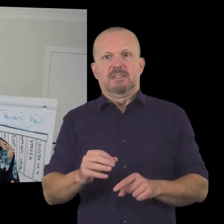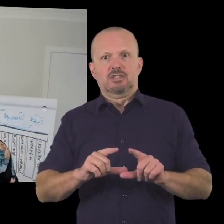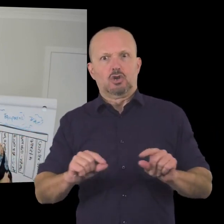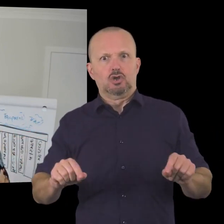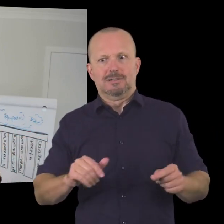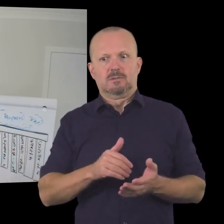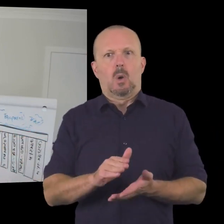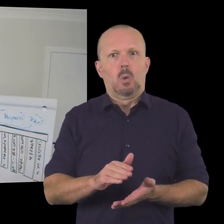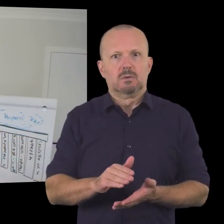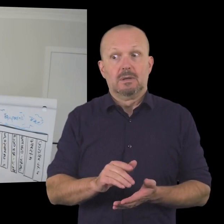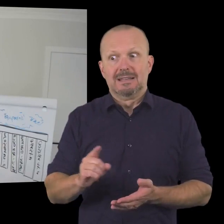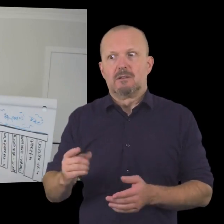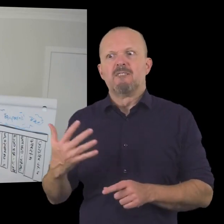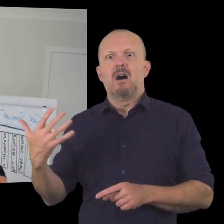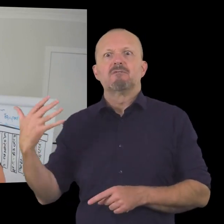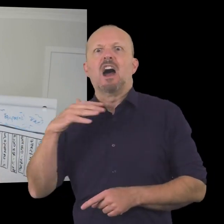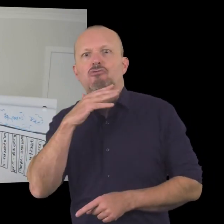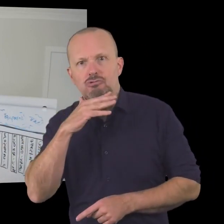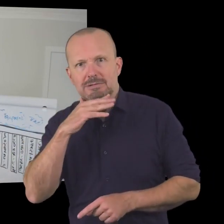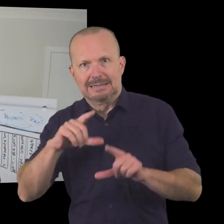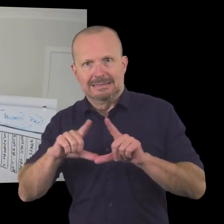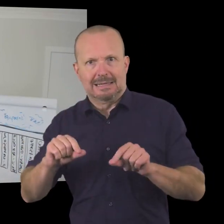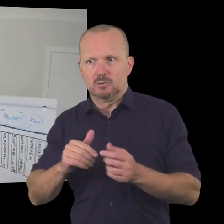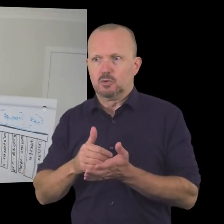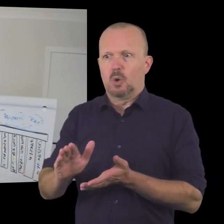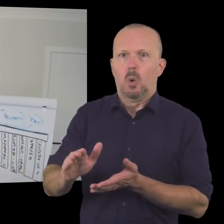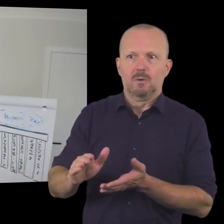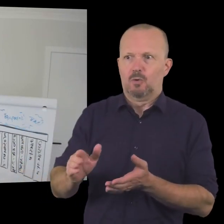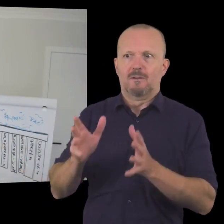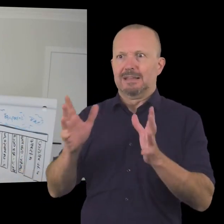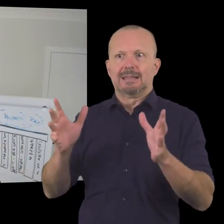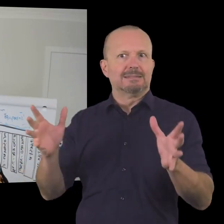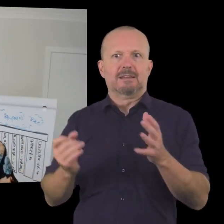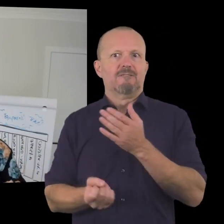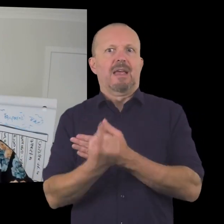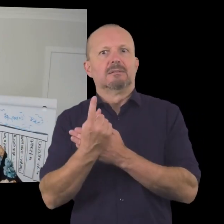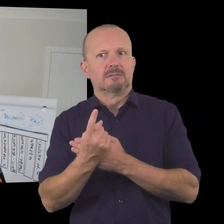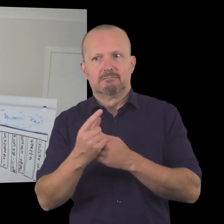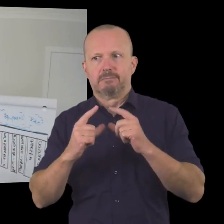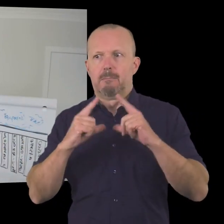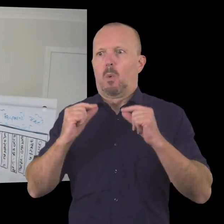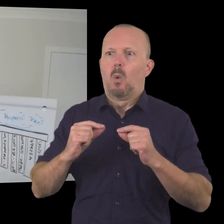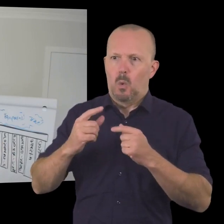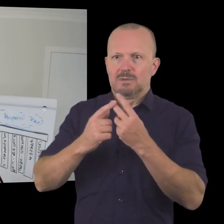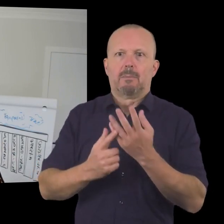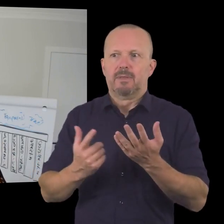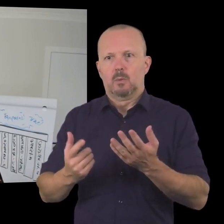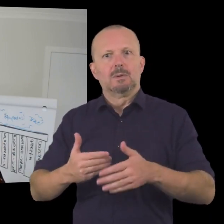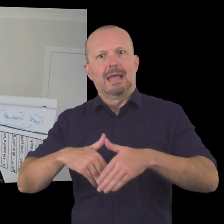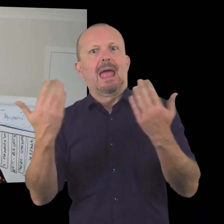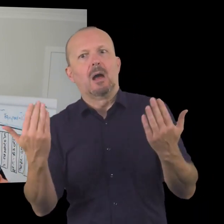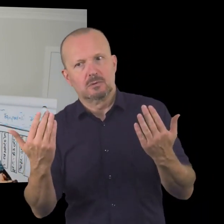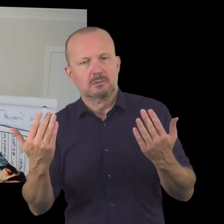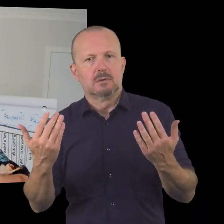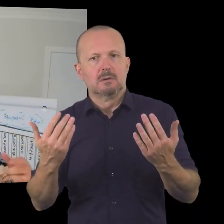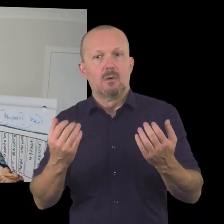sausage sizzle it's 500 tickets sold for a fantastic community event aimed at a specific target market and often that is something that